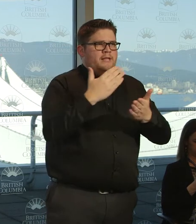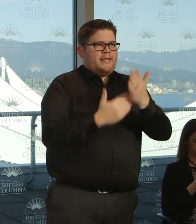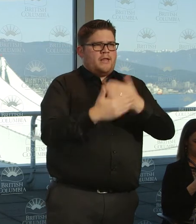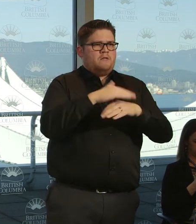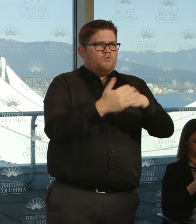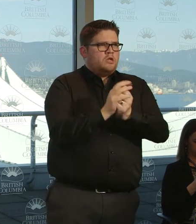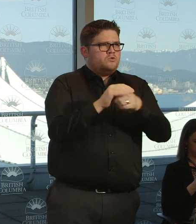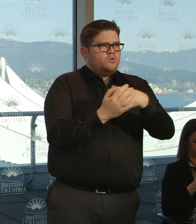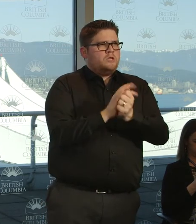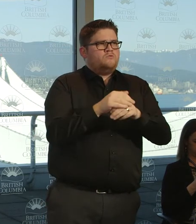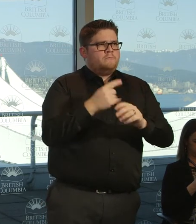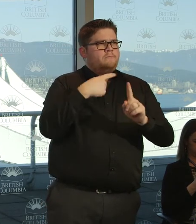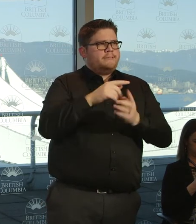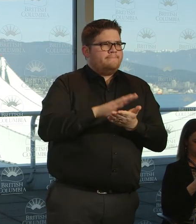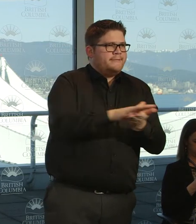their space around them.